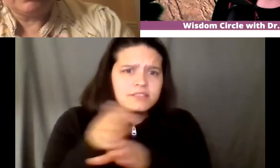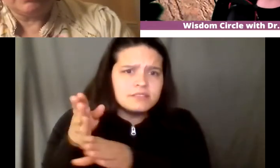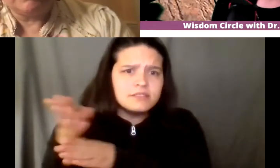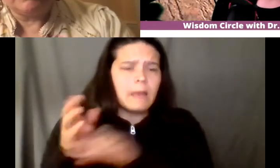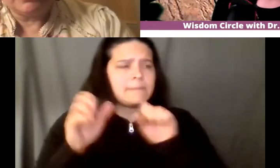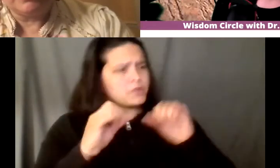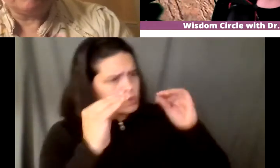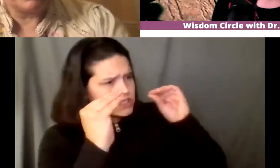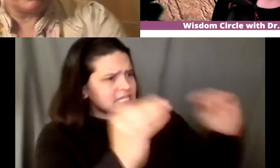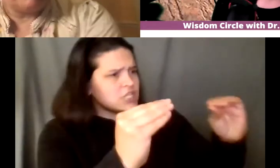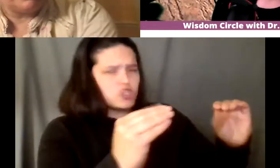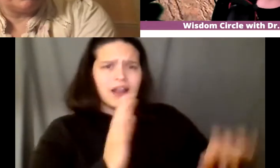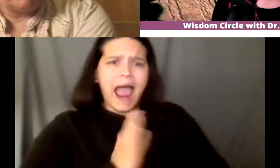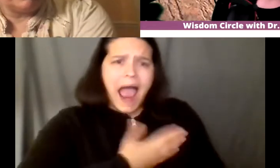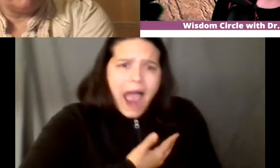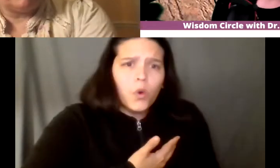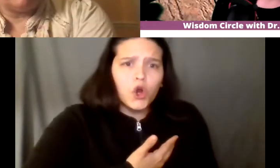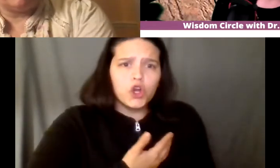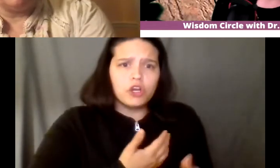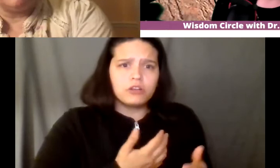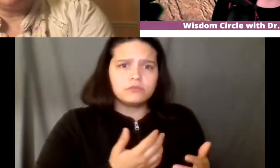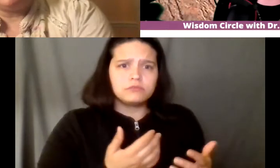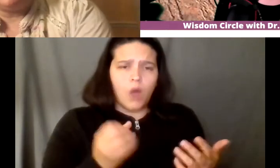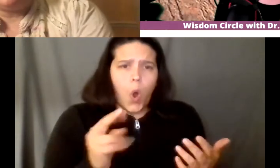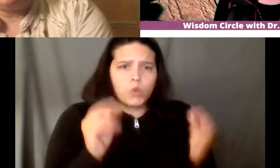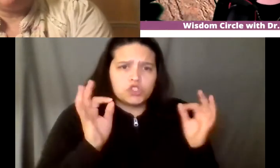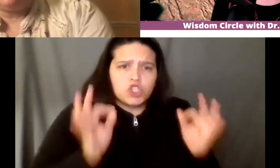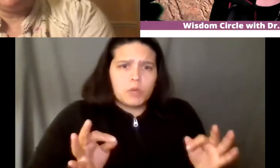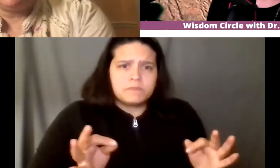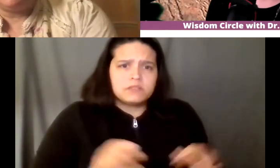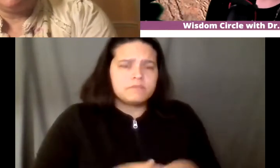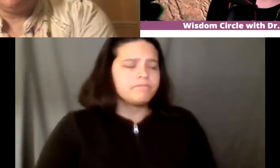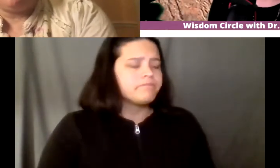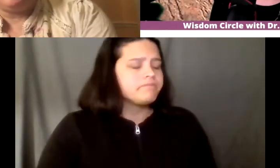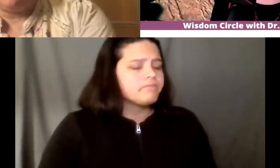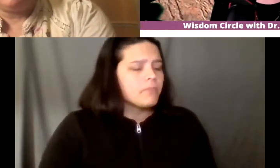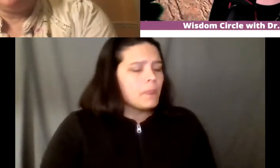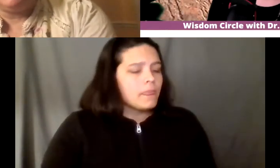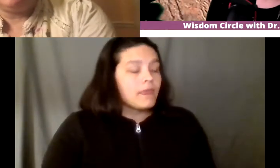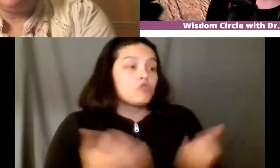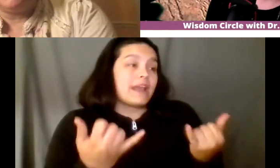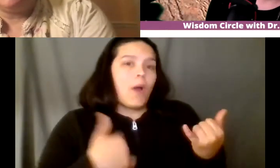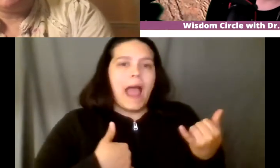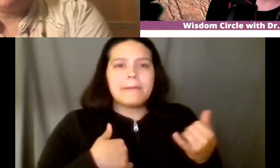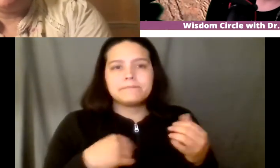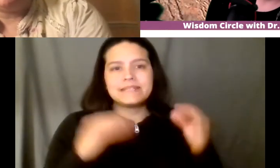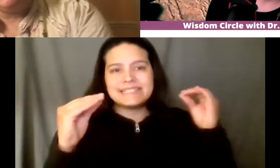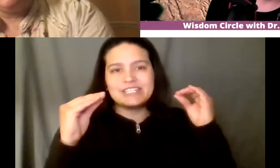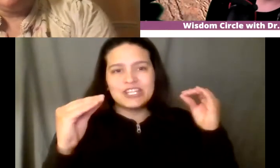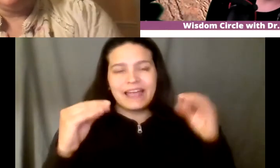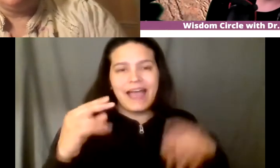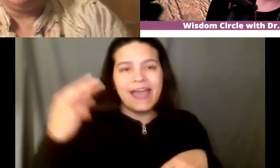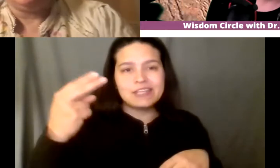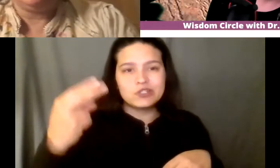on our own terms like i'm teaching right now a oral history uh seminar um to graduate students history students